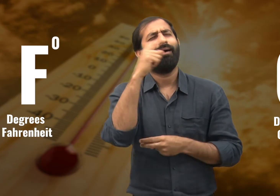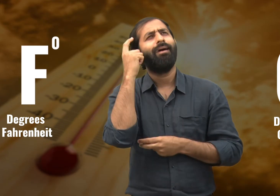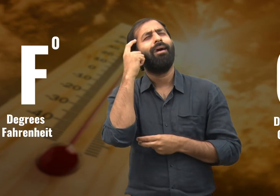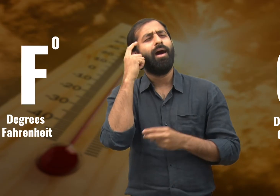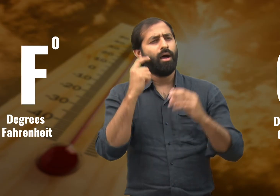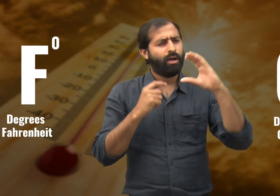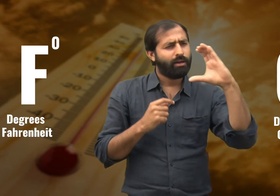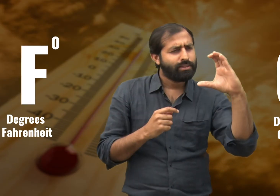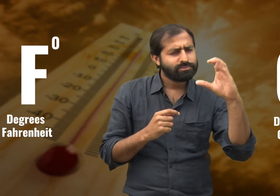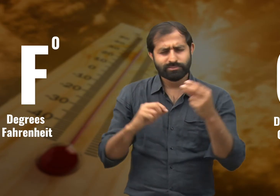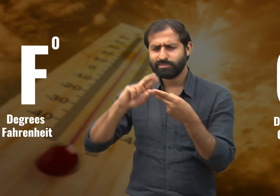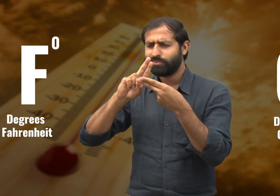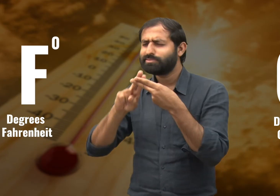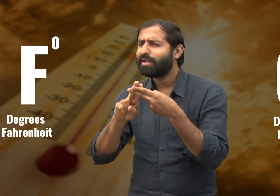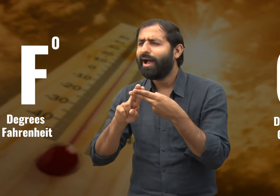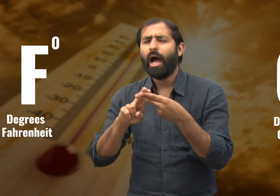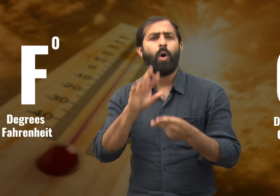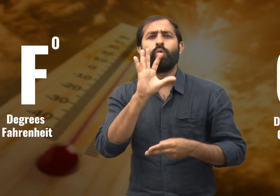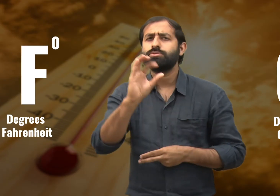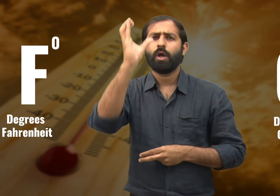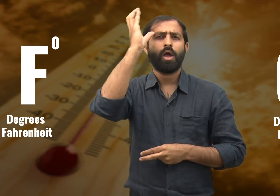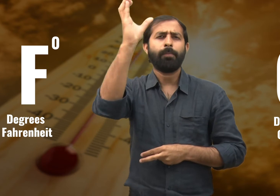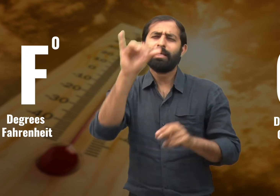Both units are used to measure temperature.